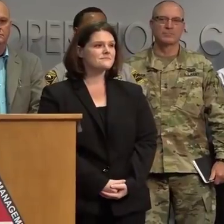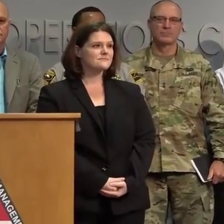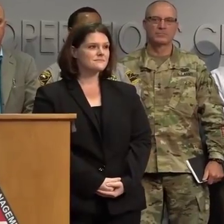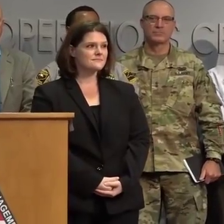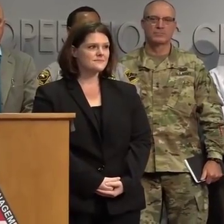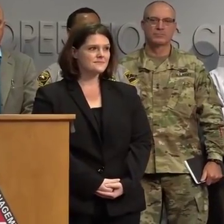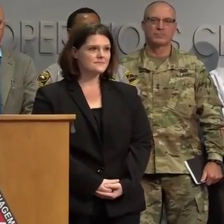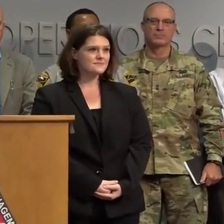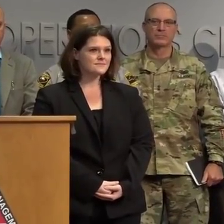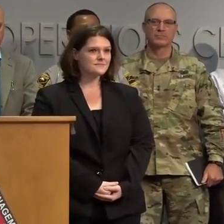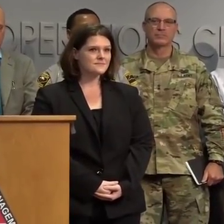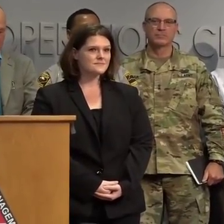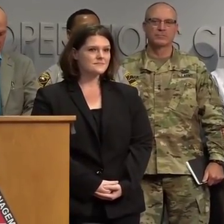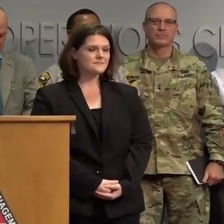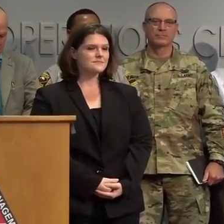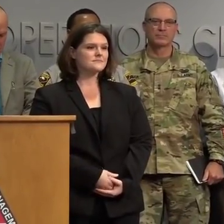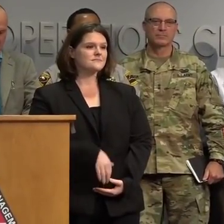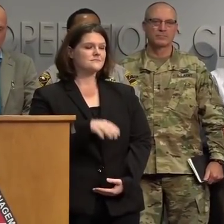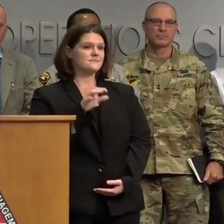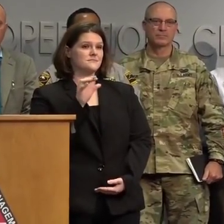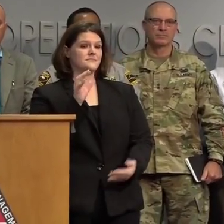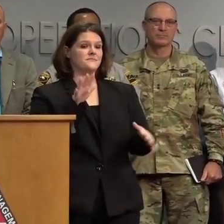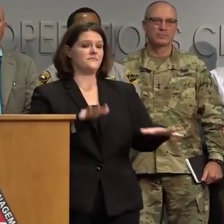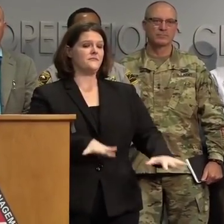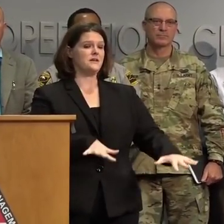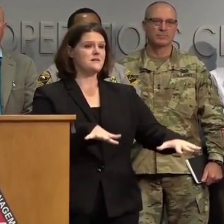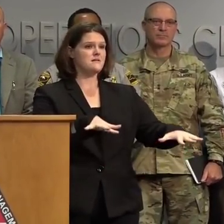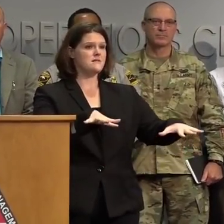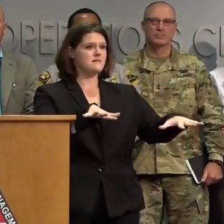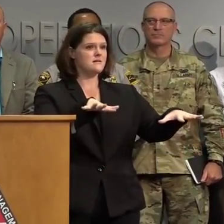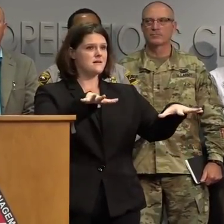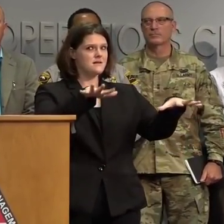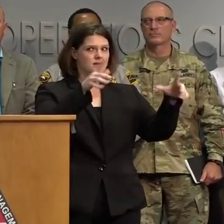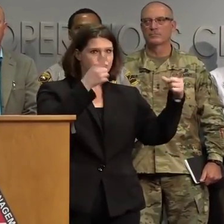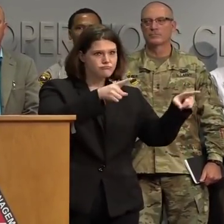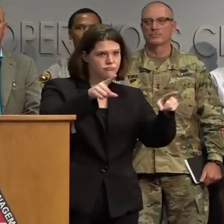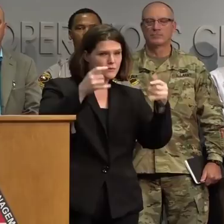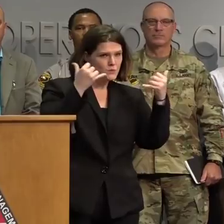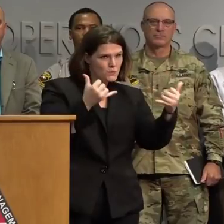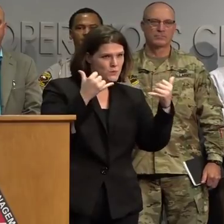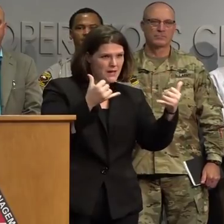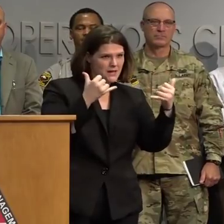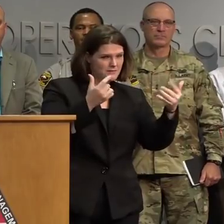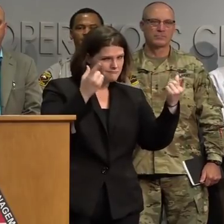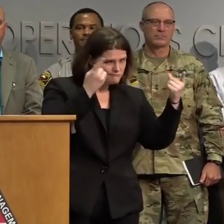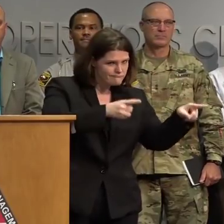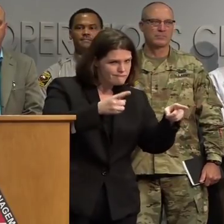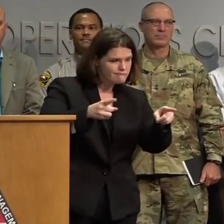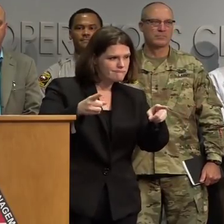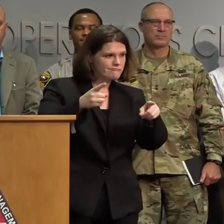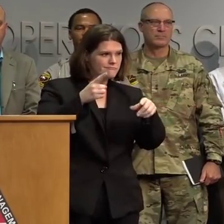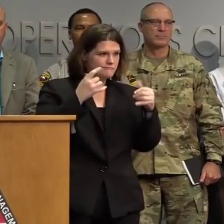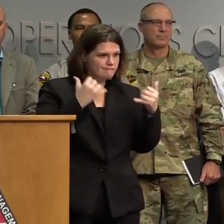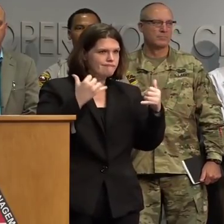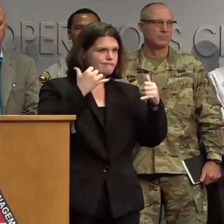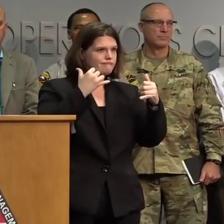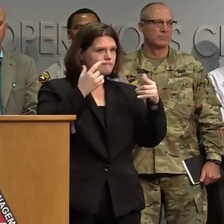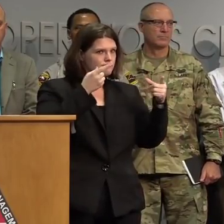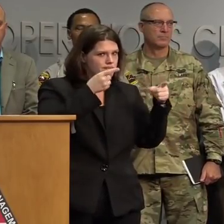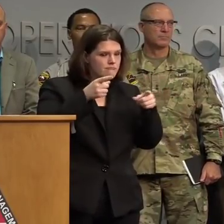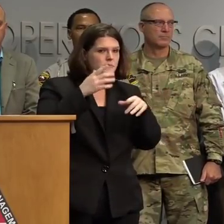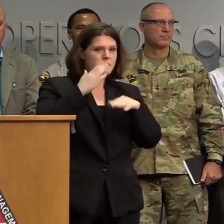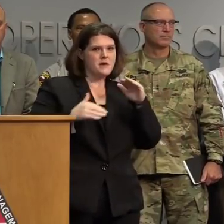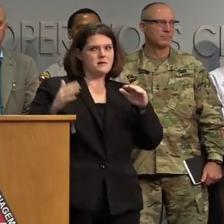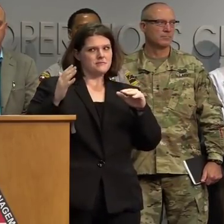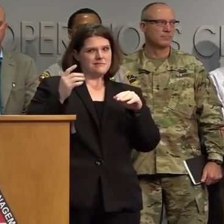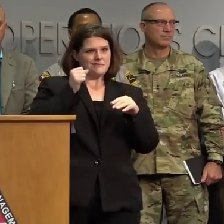The flood danger from this storm is more immediate today than when it was, than